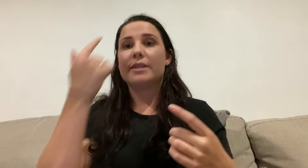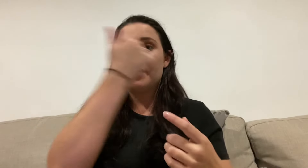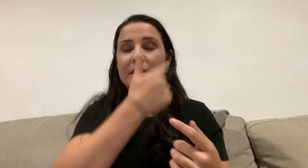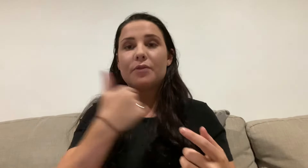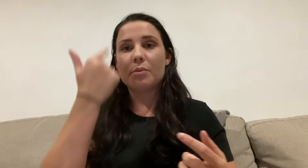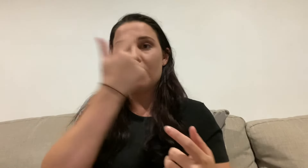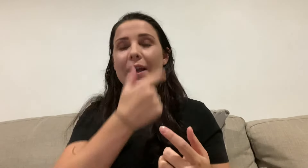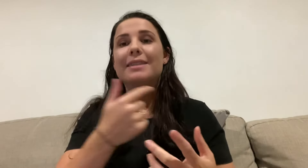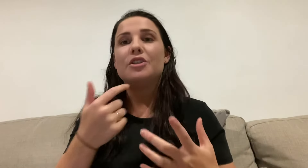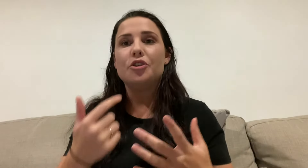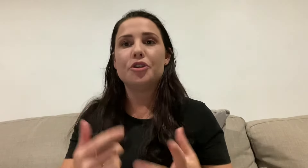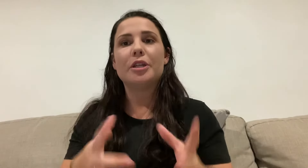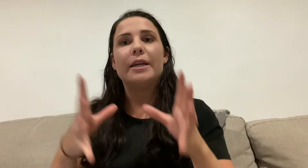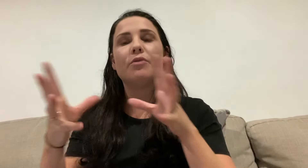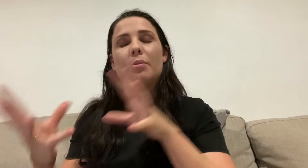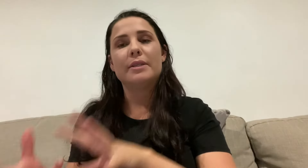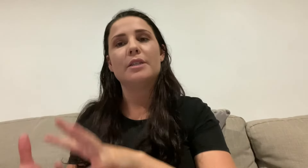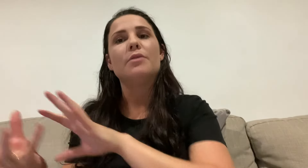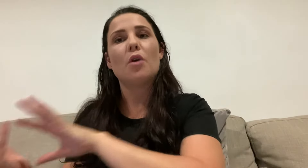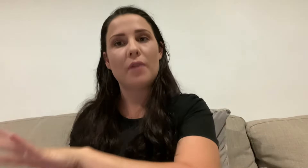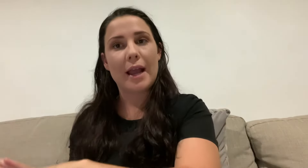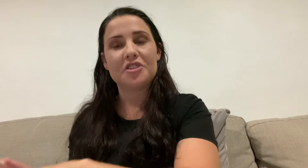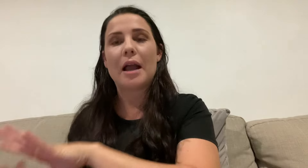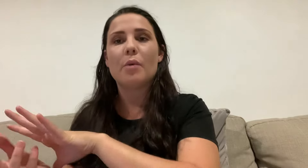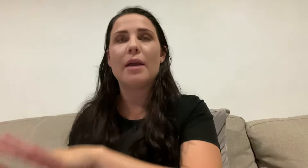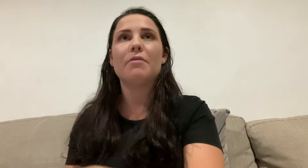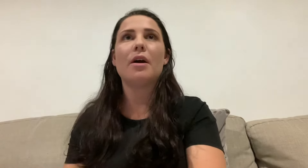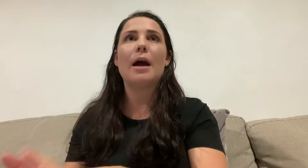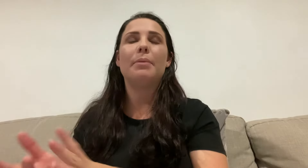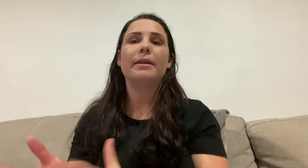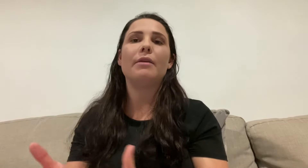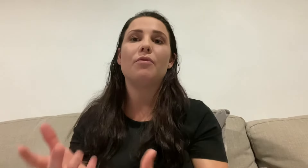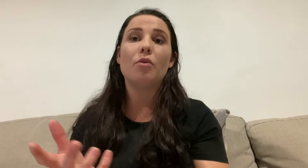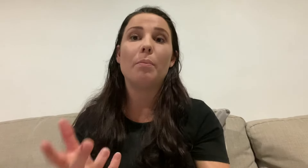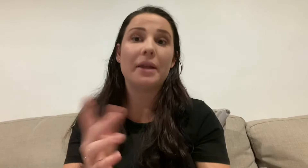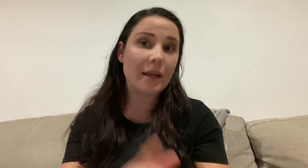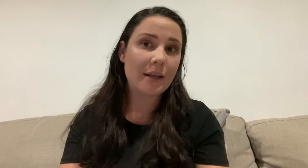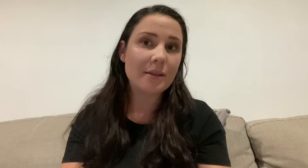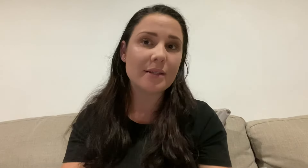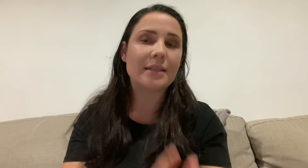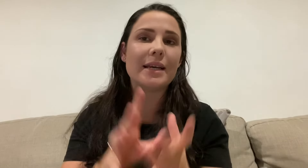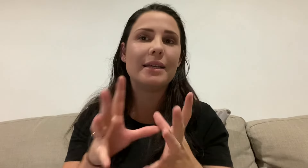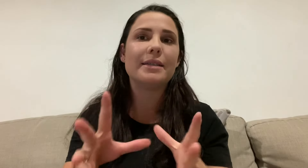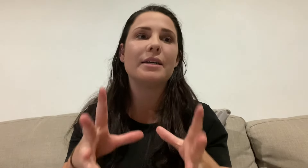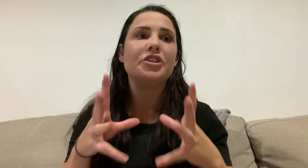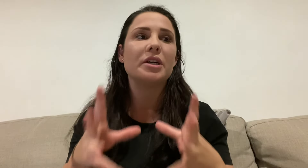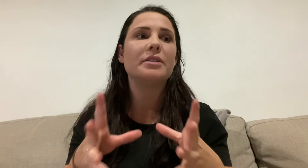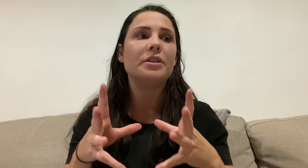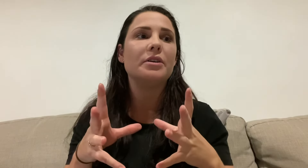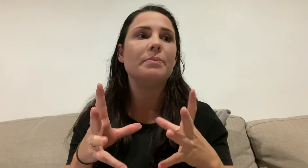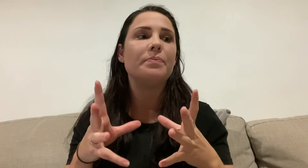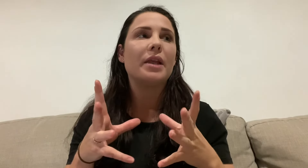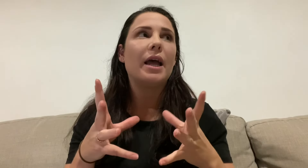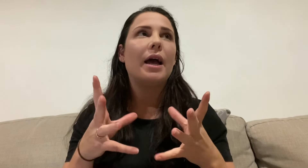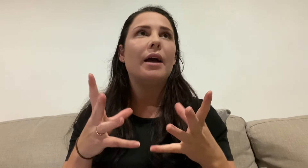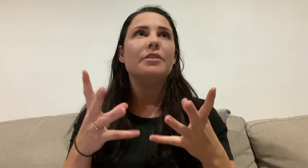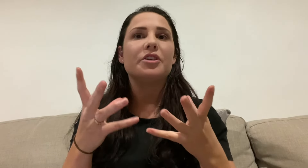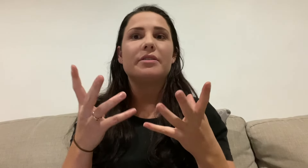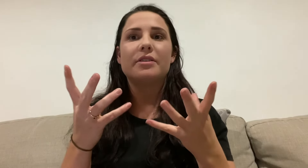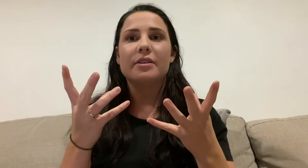if it's from the face, it's usually representative of age. However, I believe for beginners, it's easier just to, just to